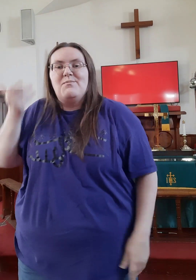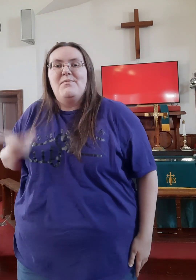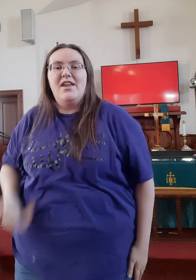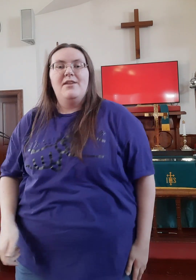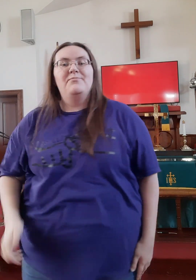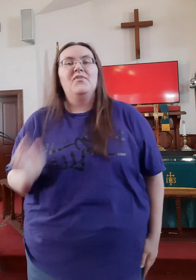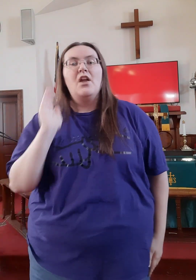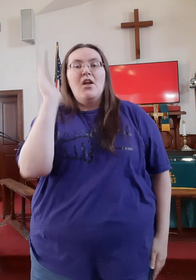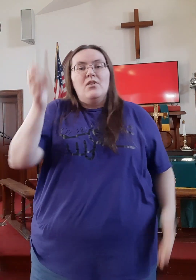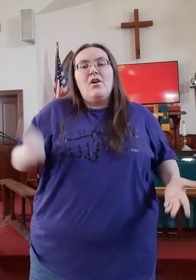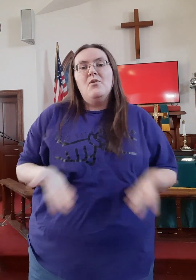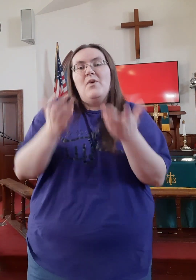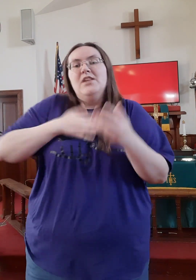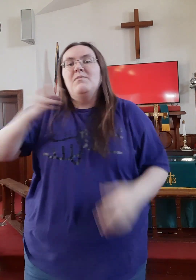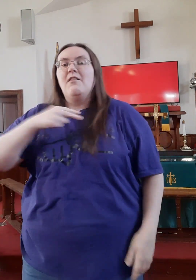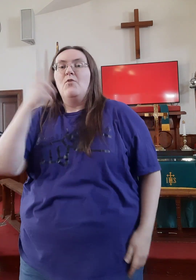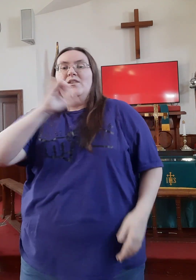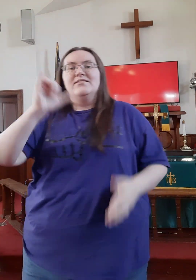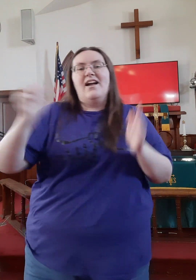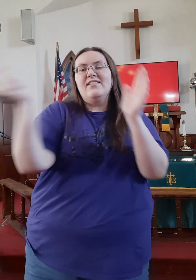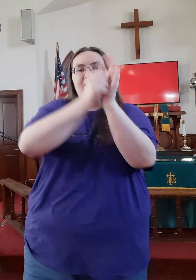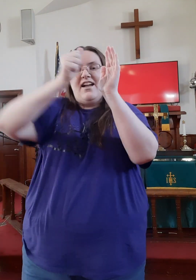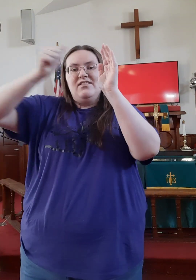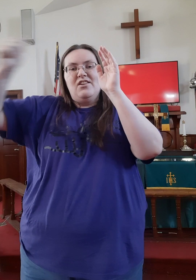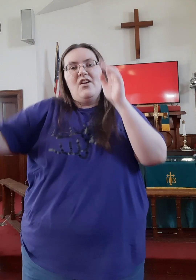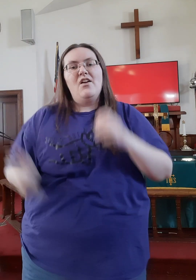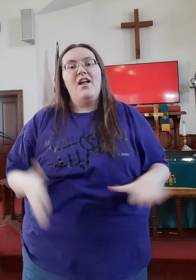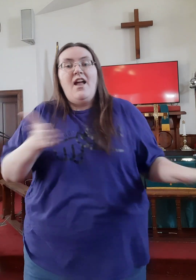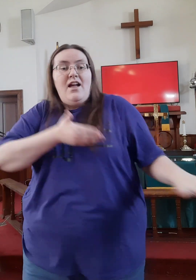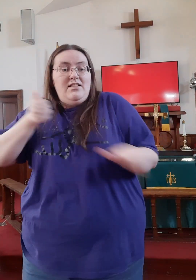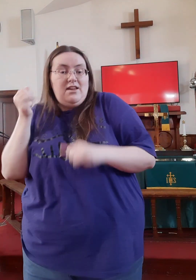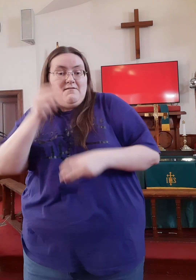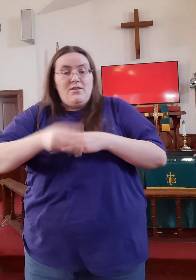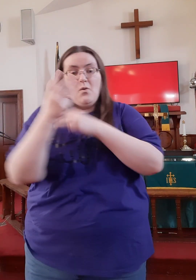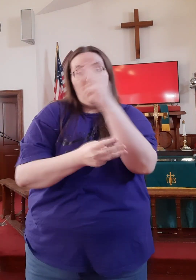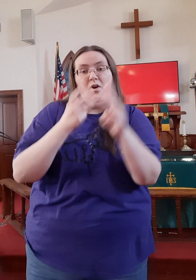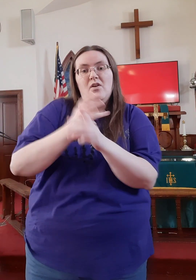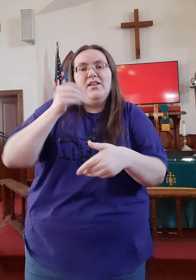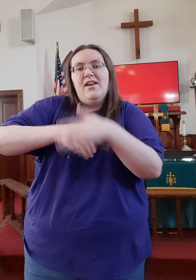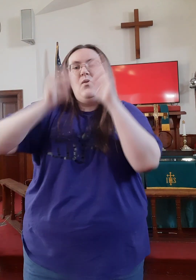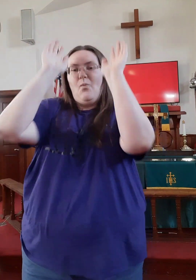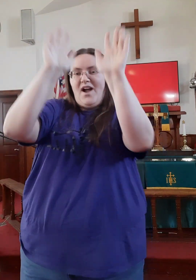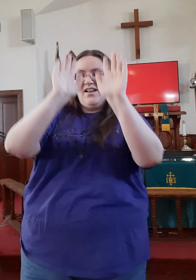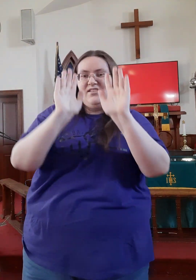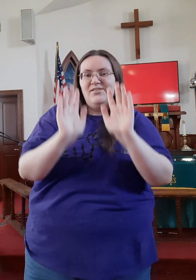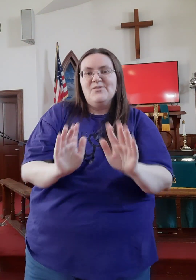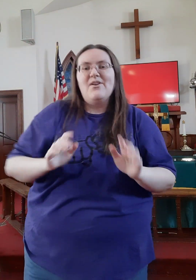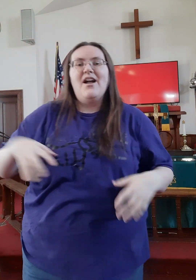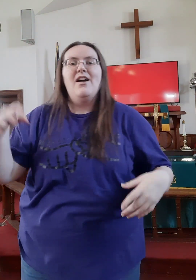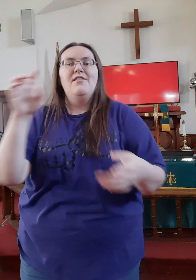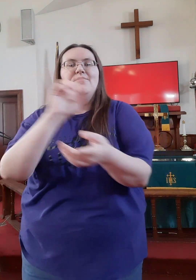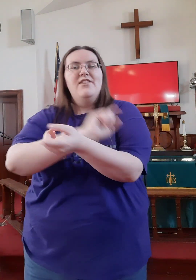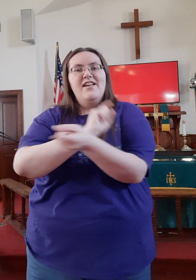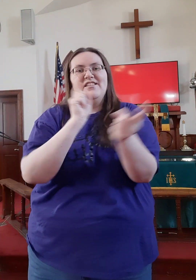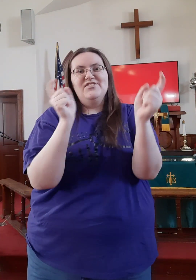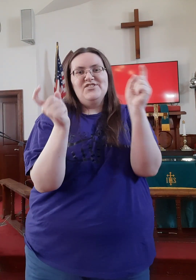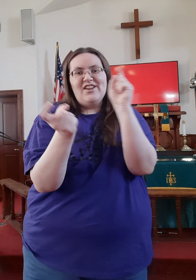me Is so beautiful The change